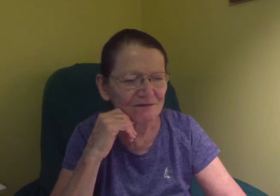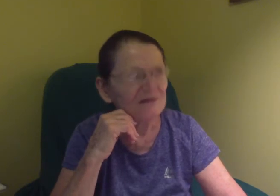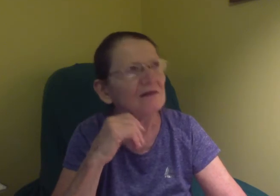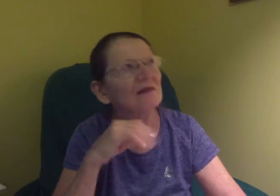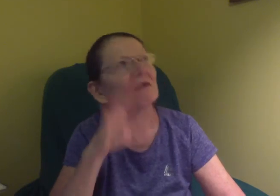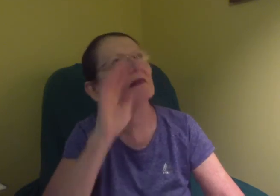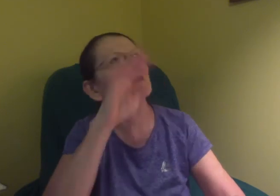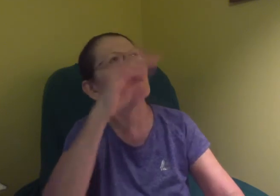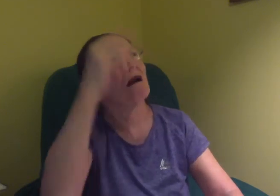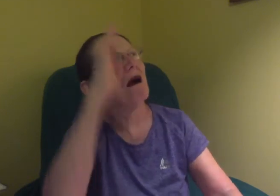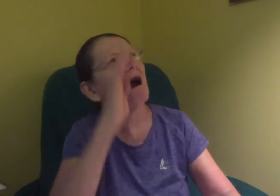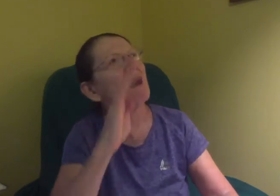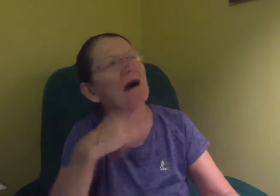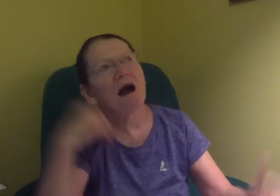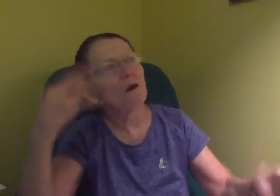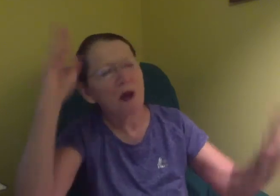I don't